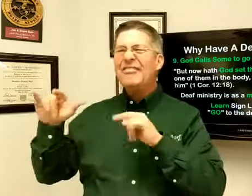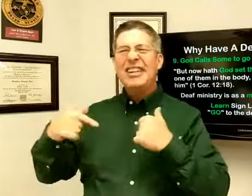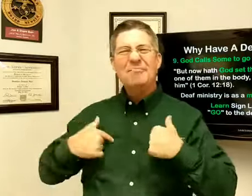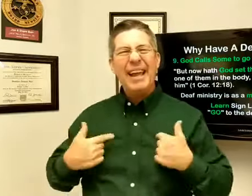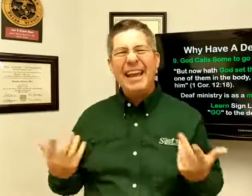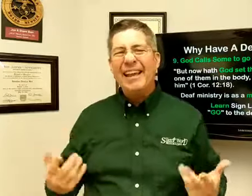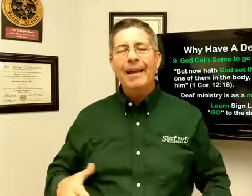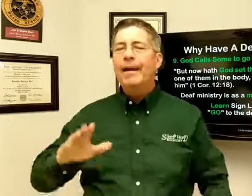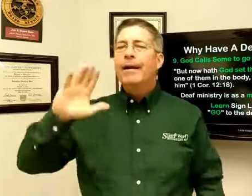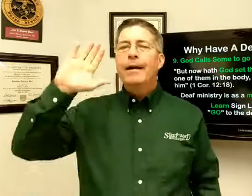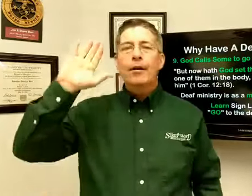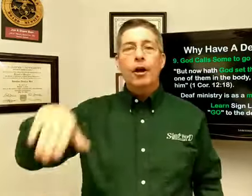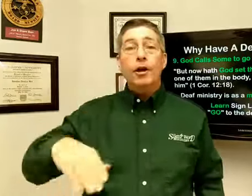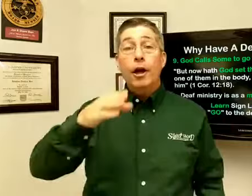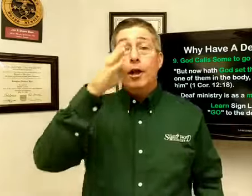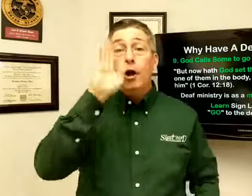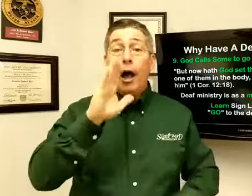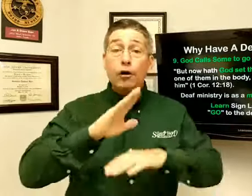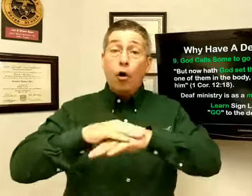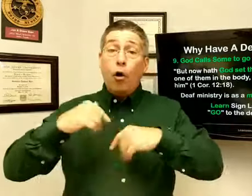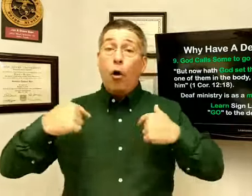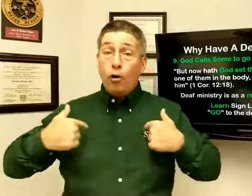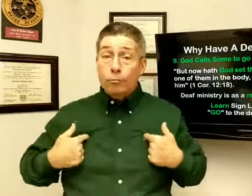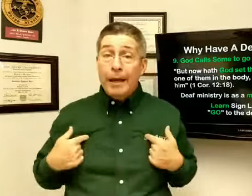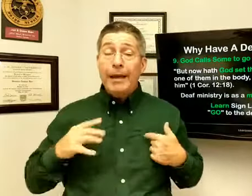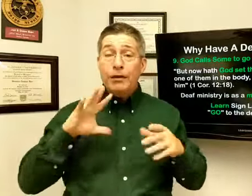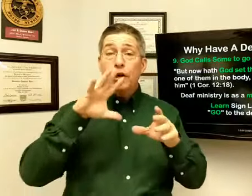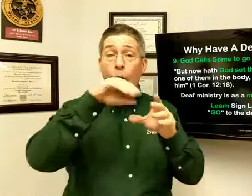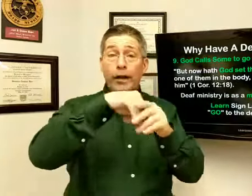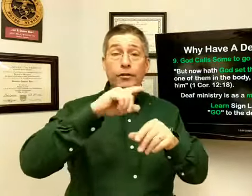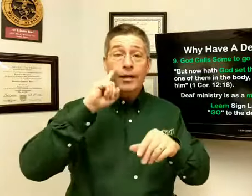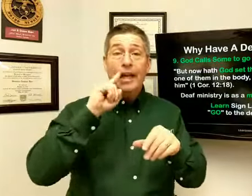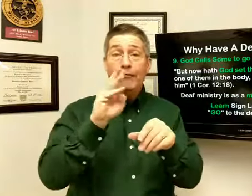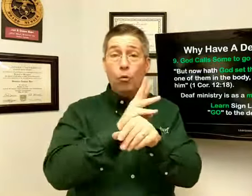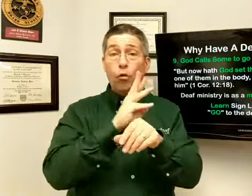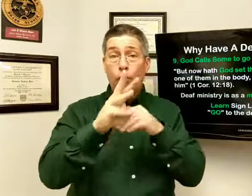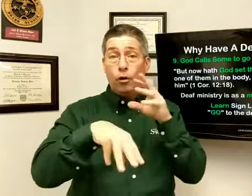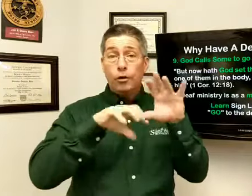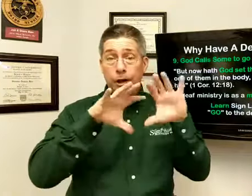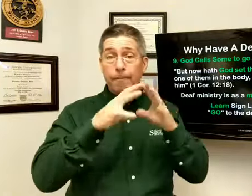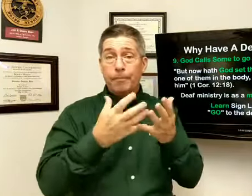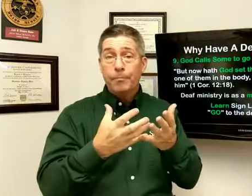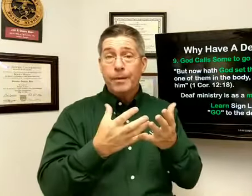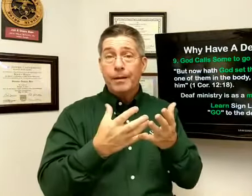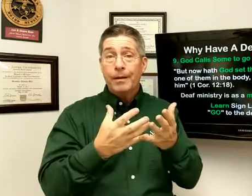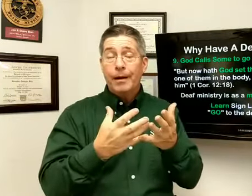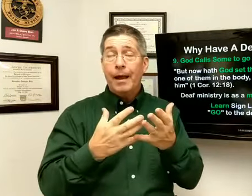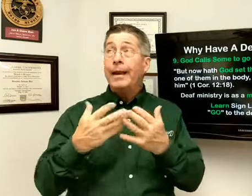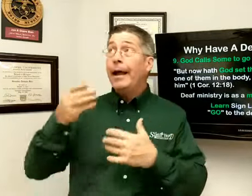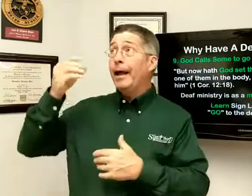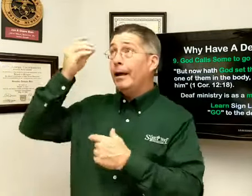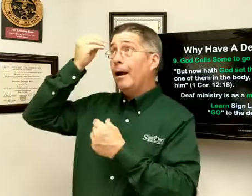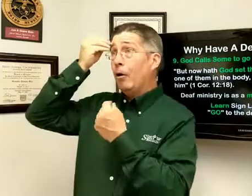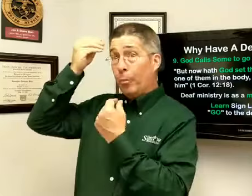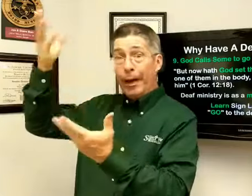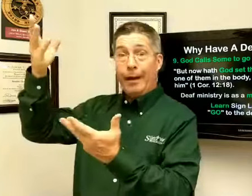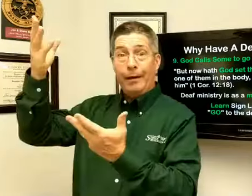at me. Look, God called me to go into the deaf world. And I obeyed.